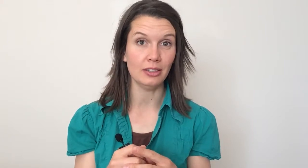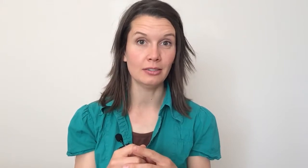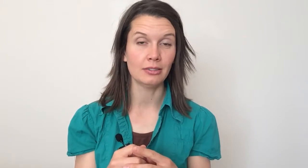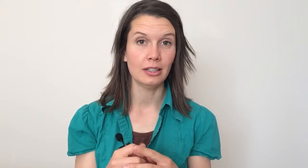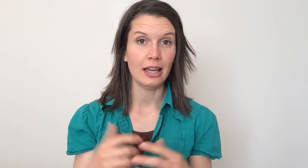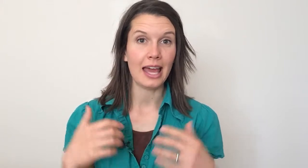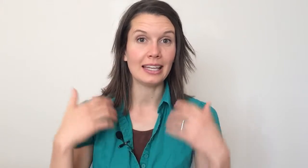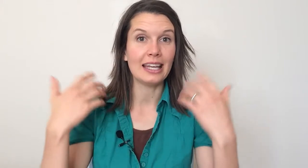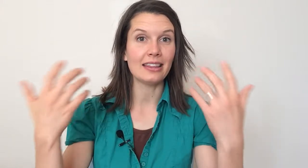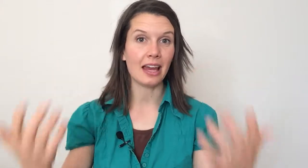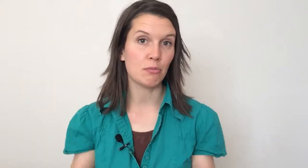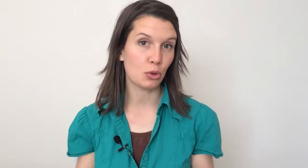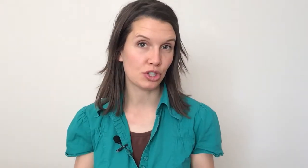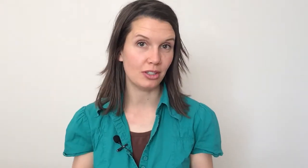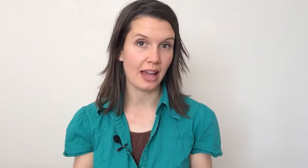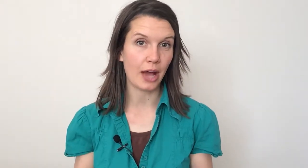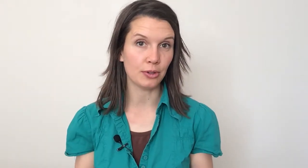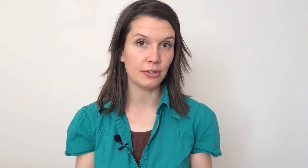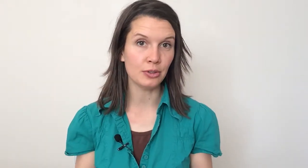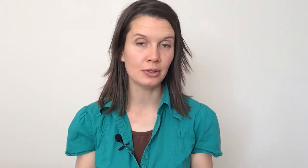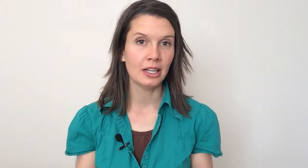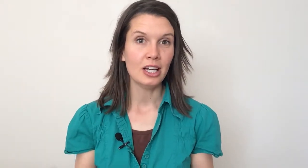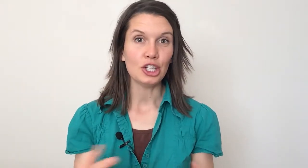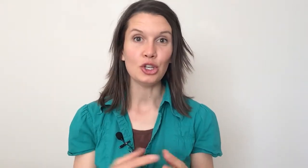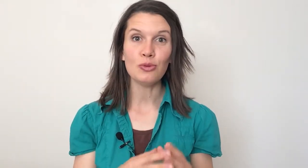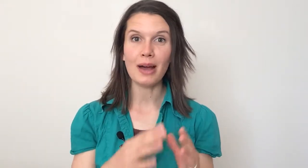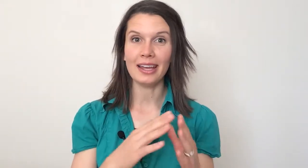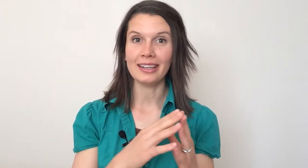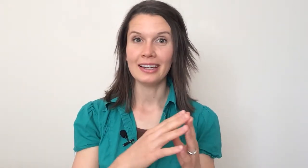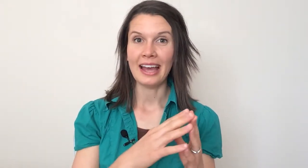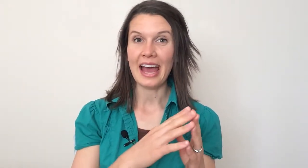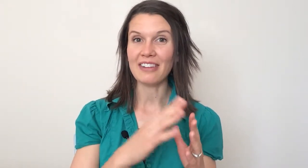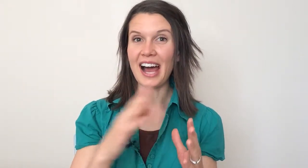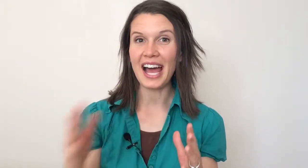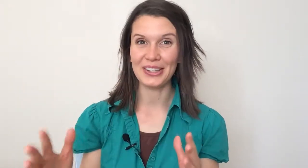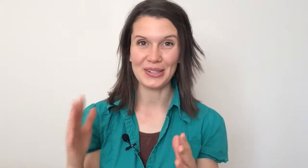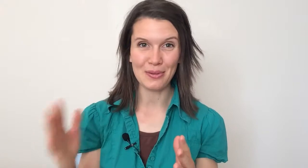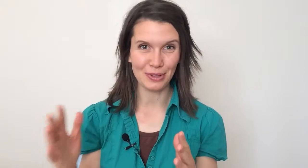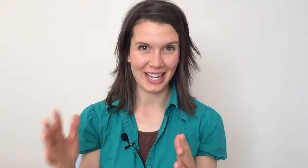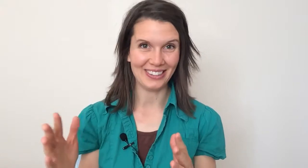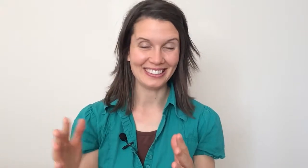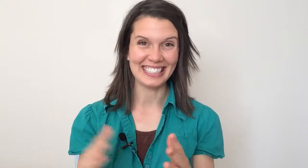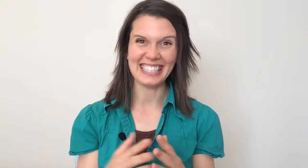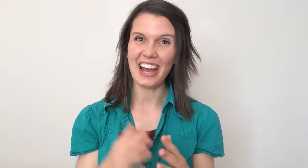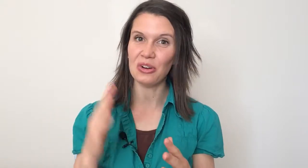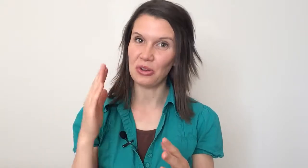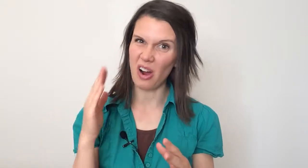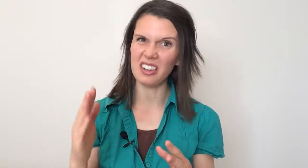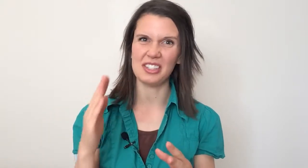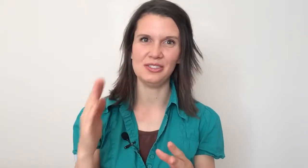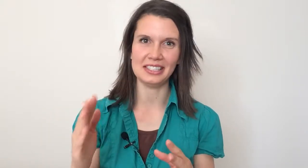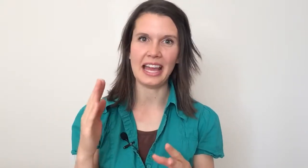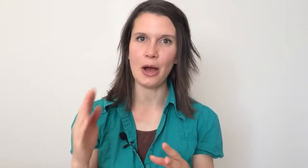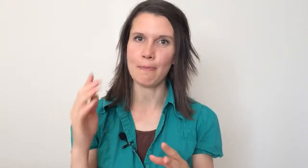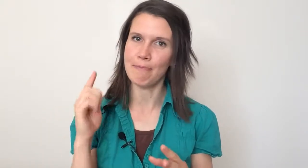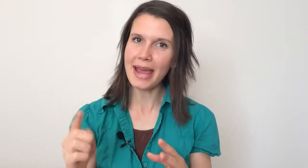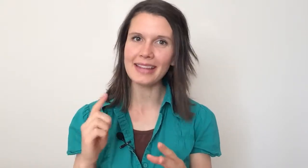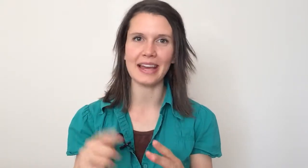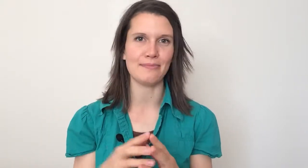and get that emotion out of you, you might have a higher number now because now you are tuned in to how mad that